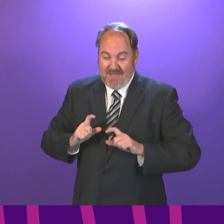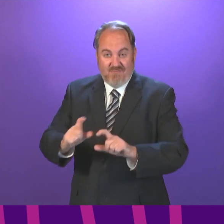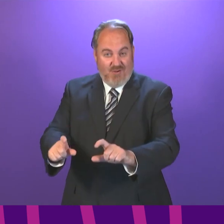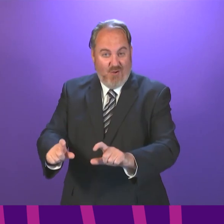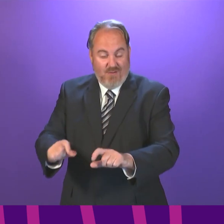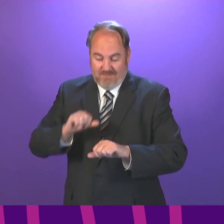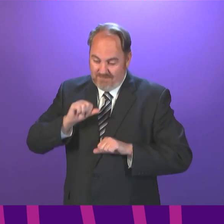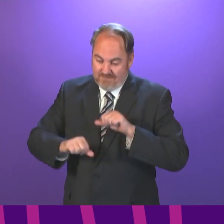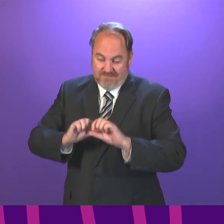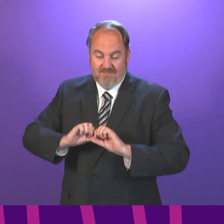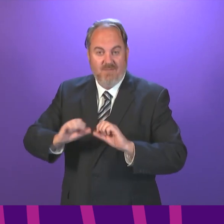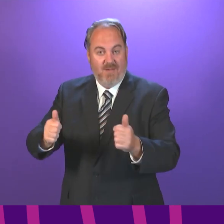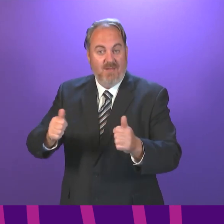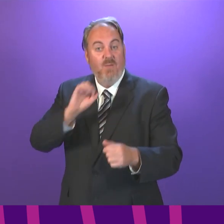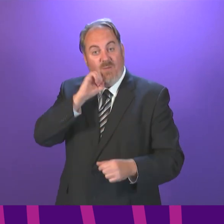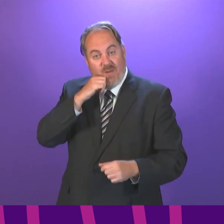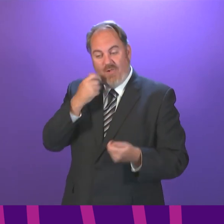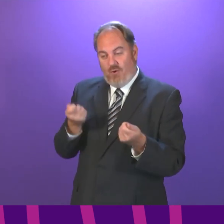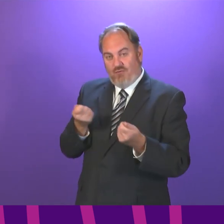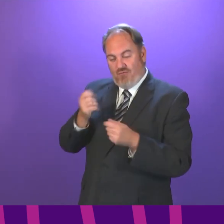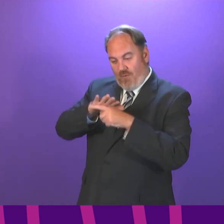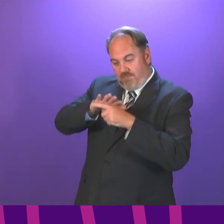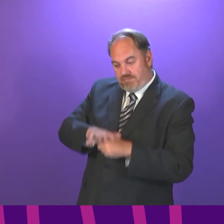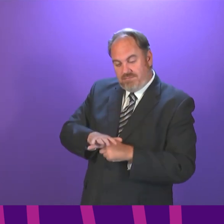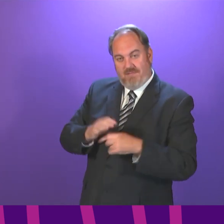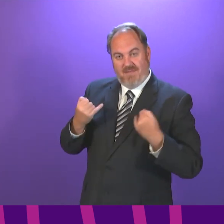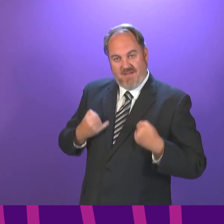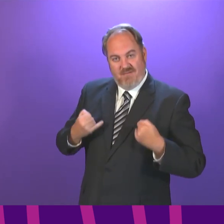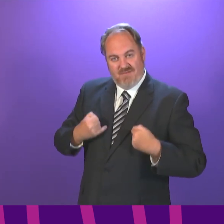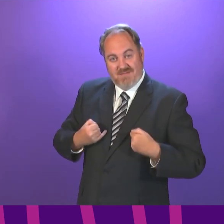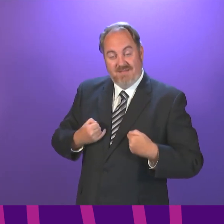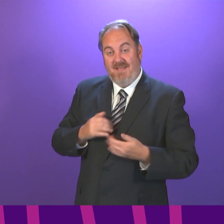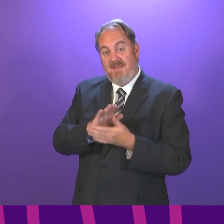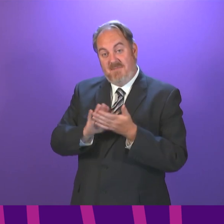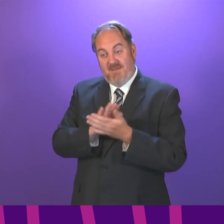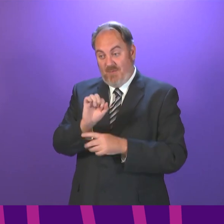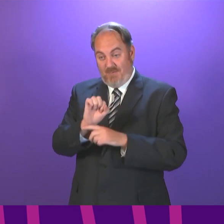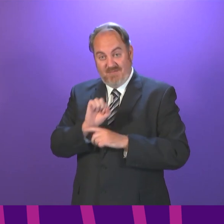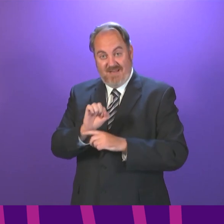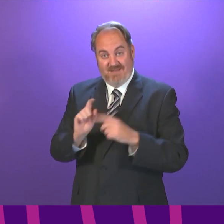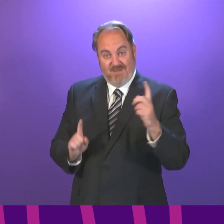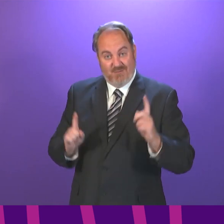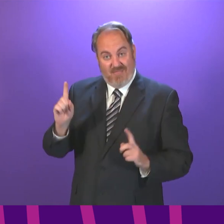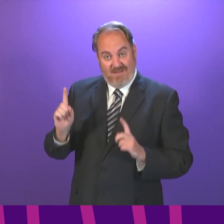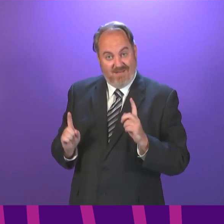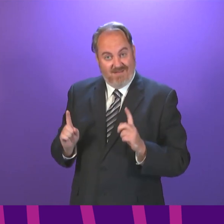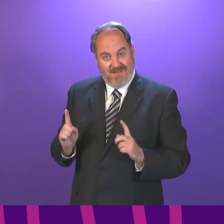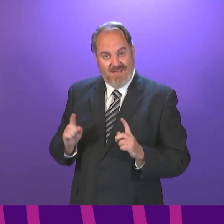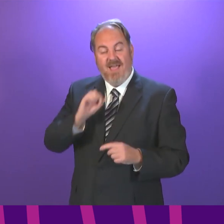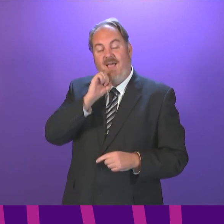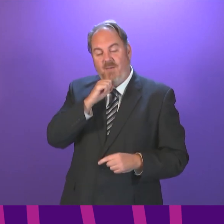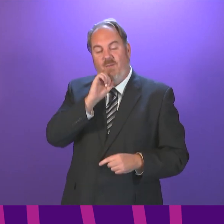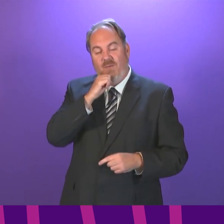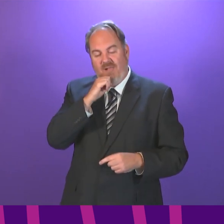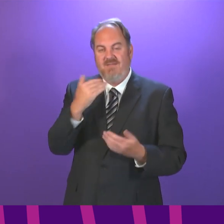increase our chances of keeping the virus under control. We will protect ourselves and our loved ones, and we will safely and